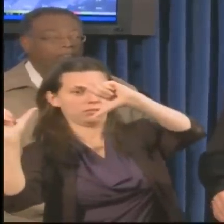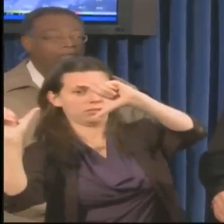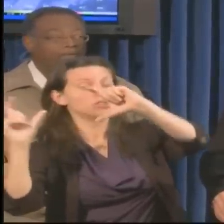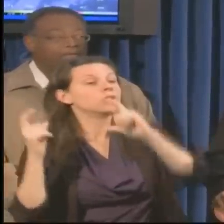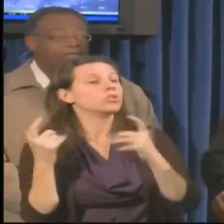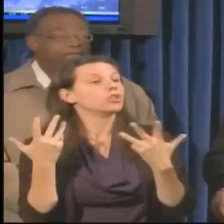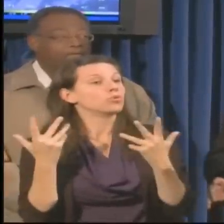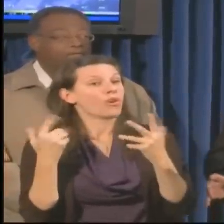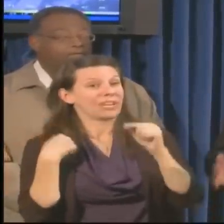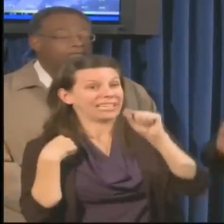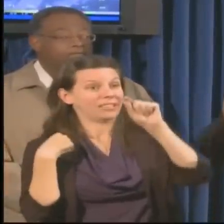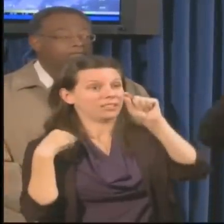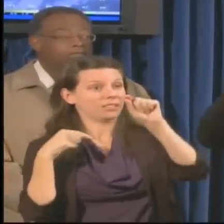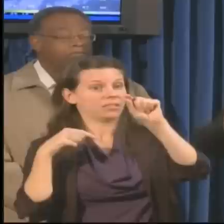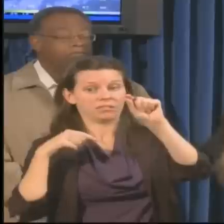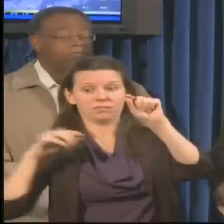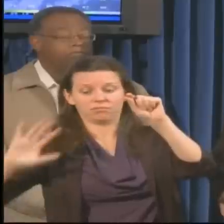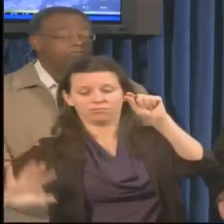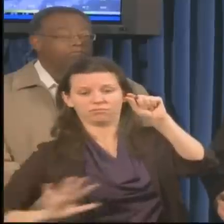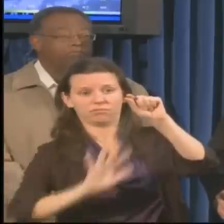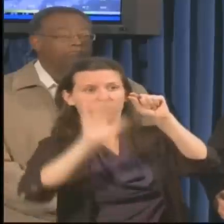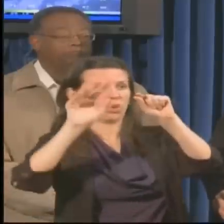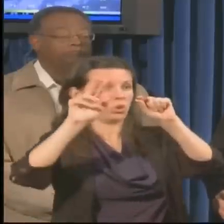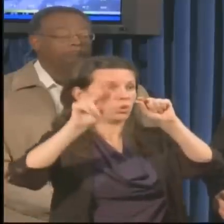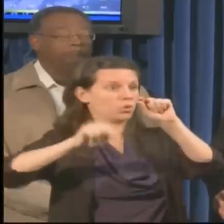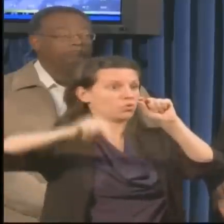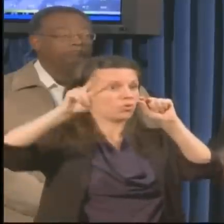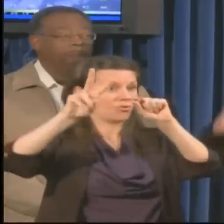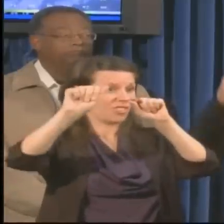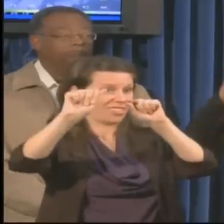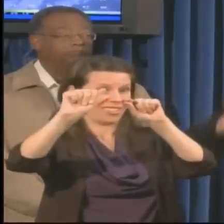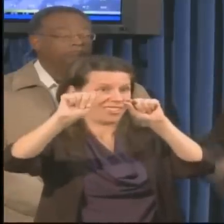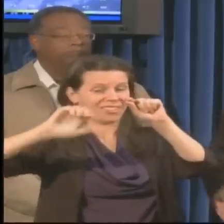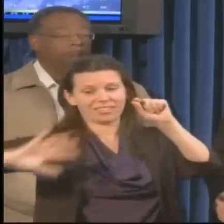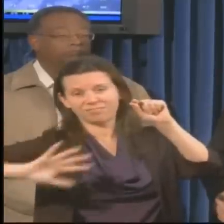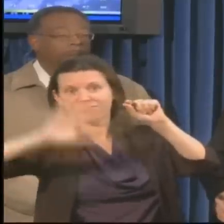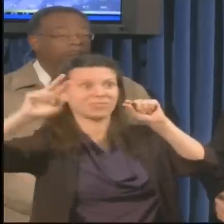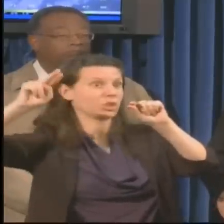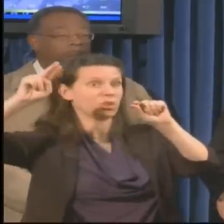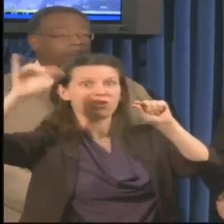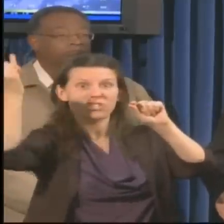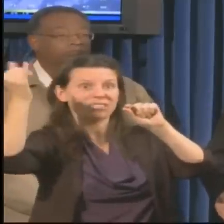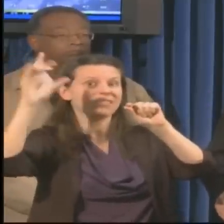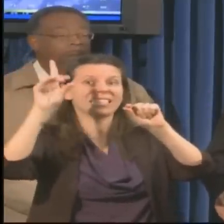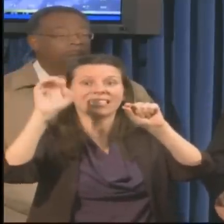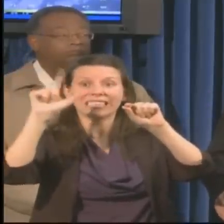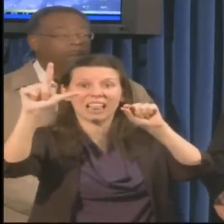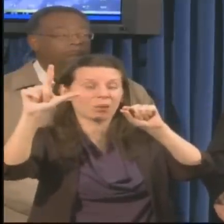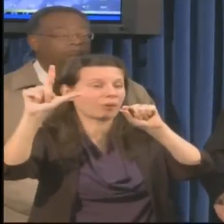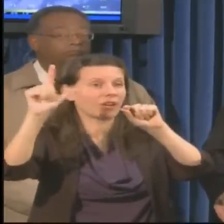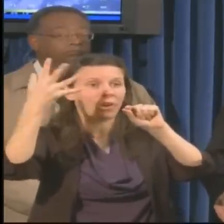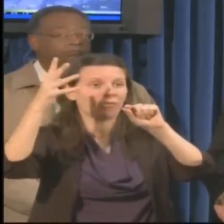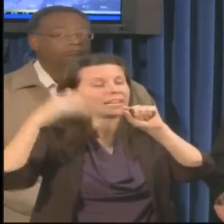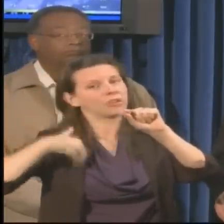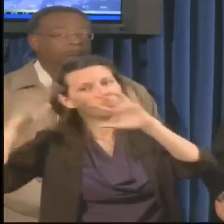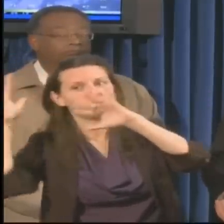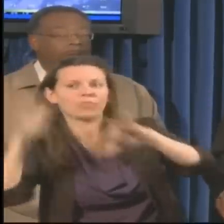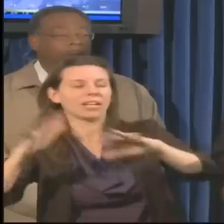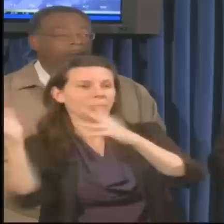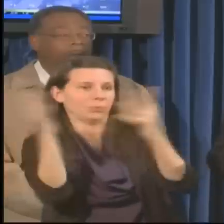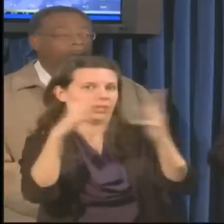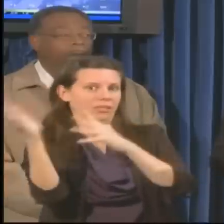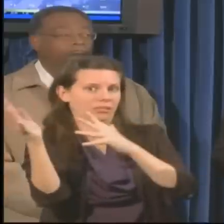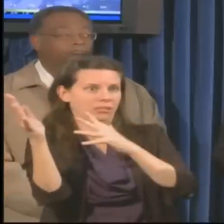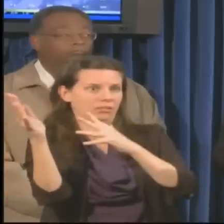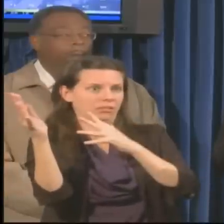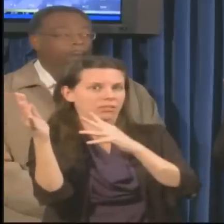winds being felt almost all the way up the seaboard. You can see even in New Jersey and Delaware there are impacts now.